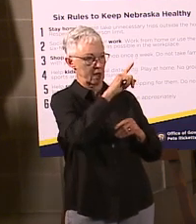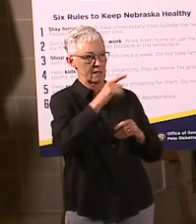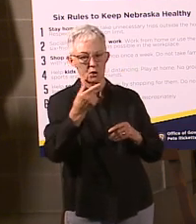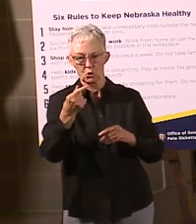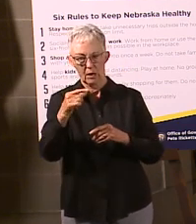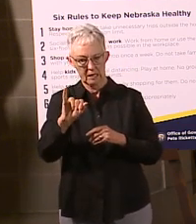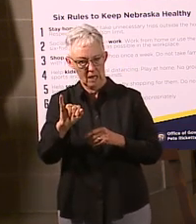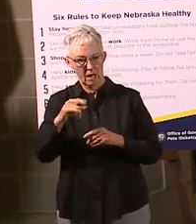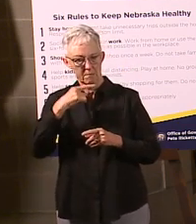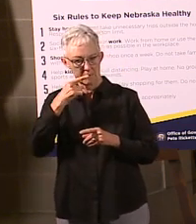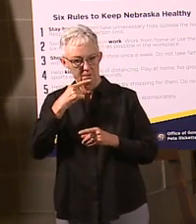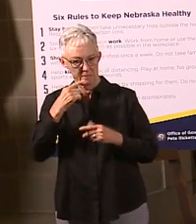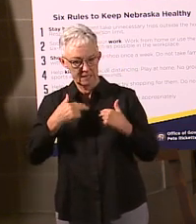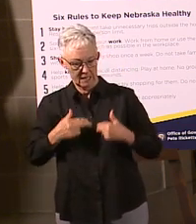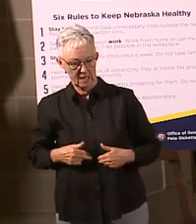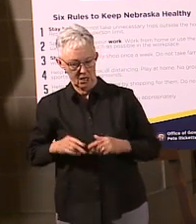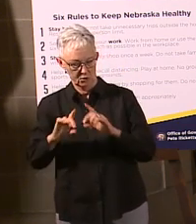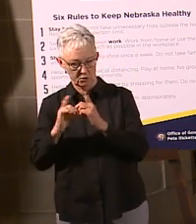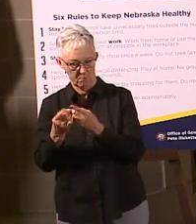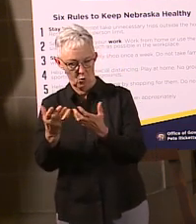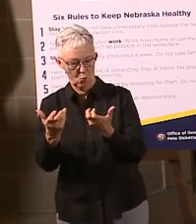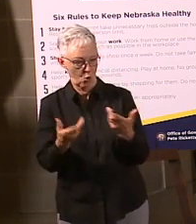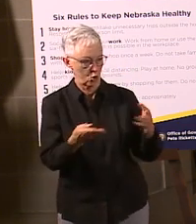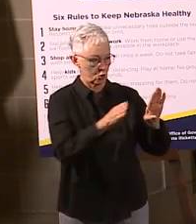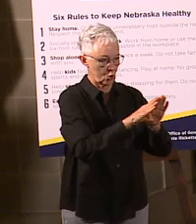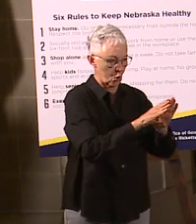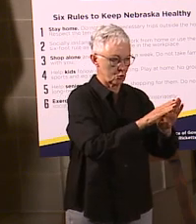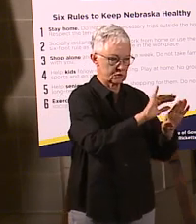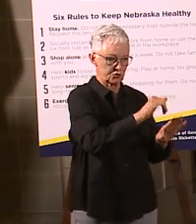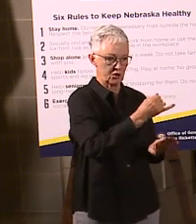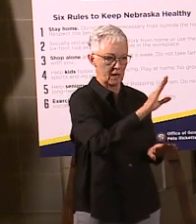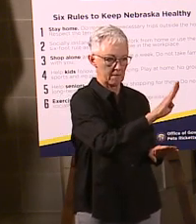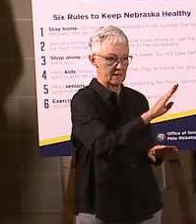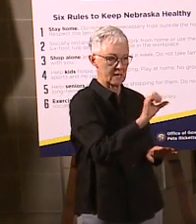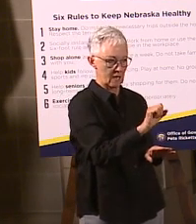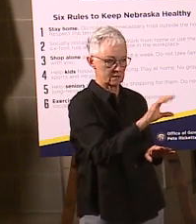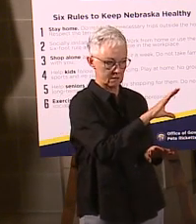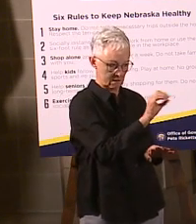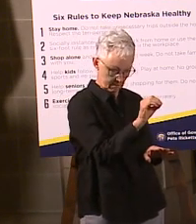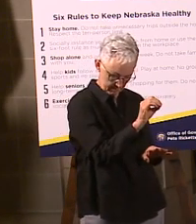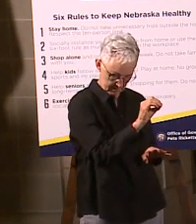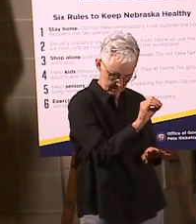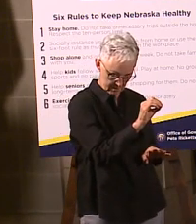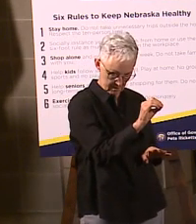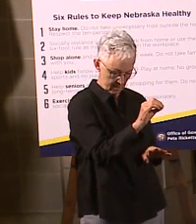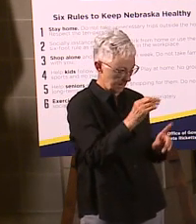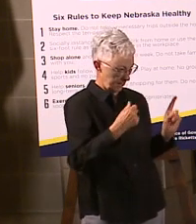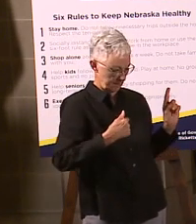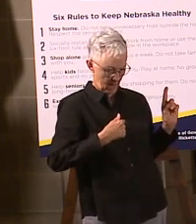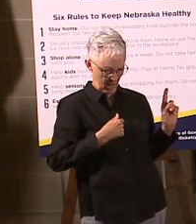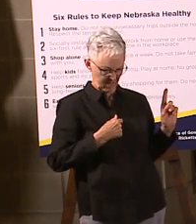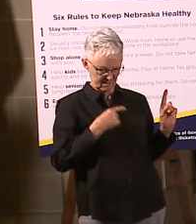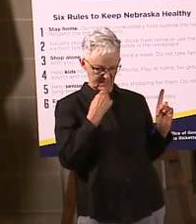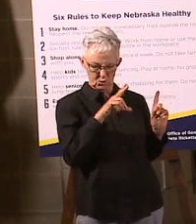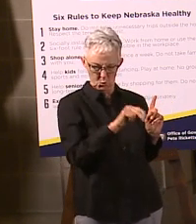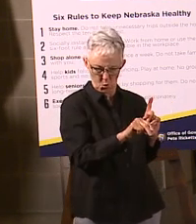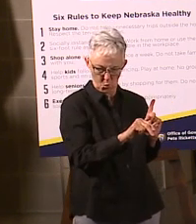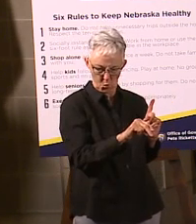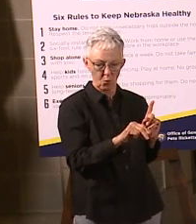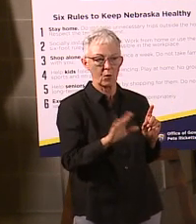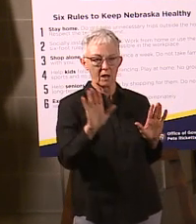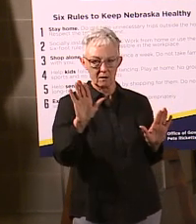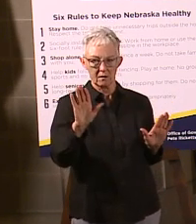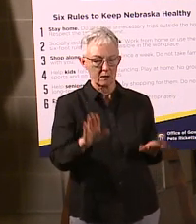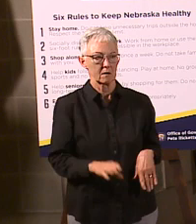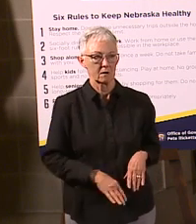Department wanted to close JBS and that I said no, so let's go back in time about a month ago. There was a letter that